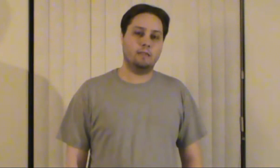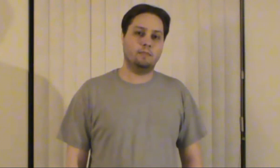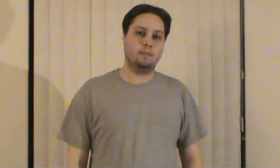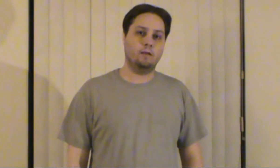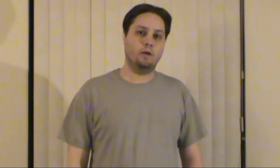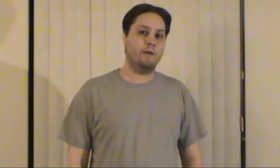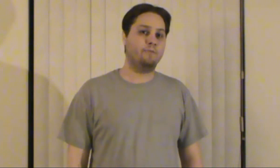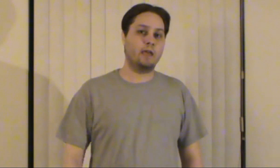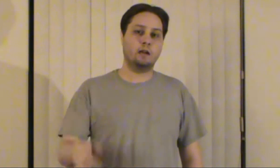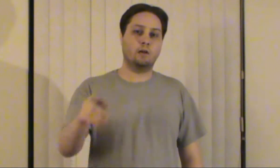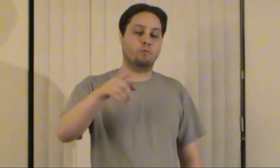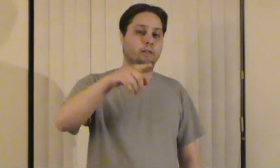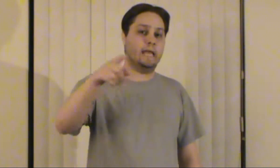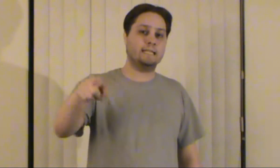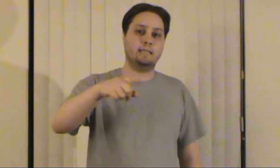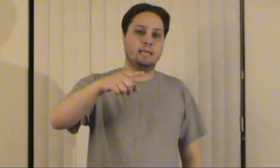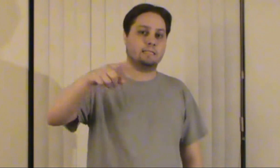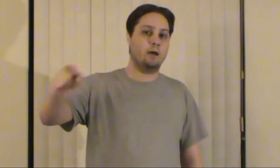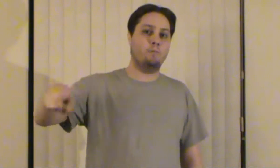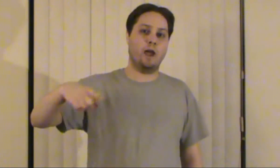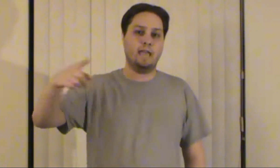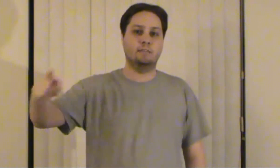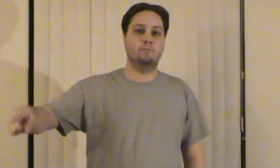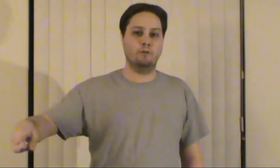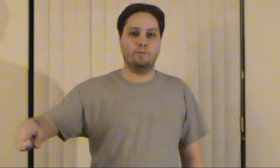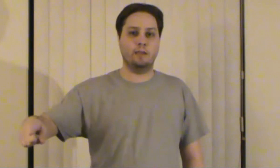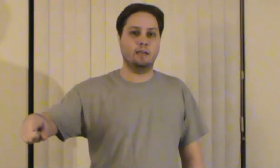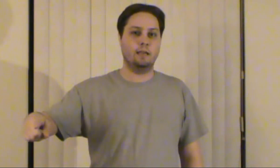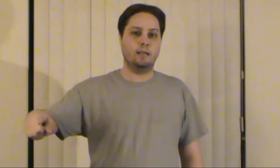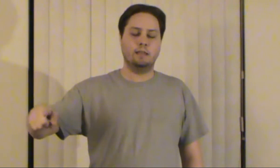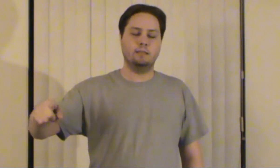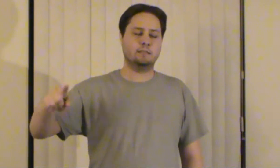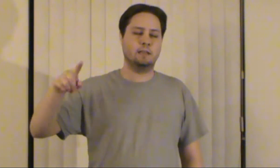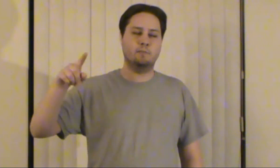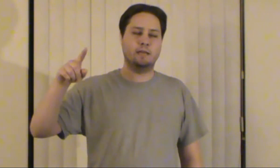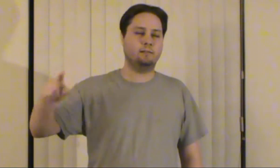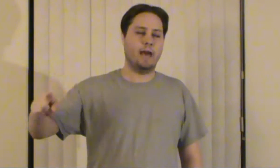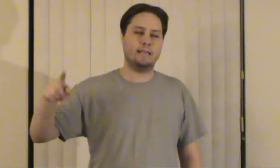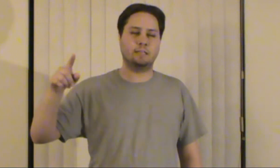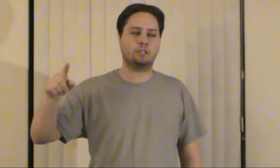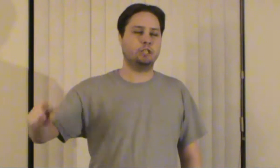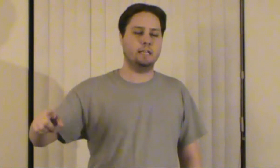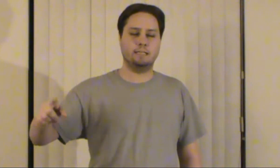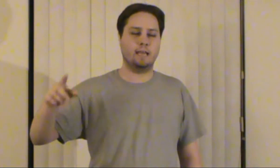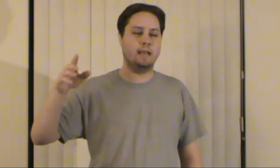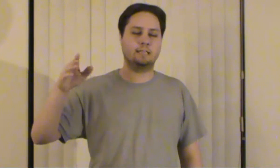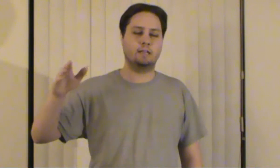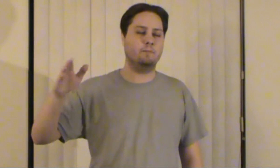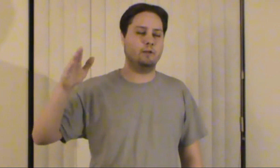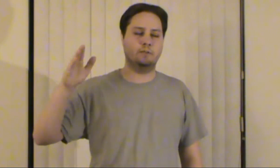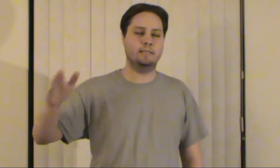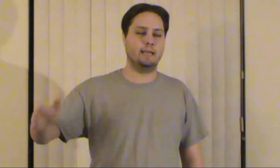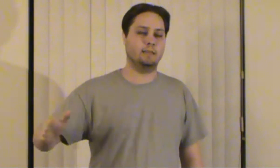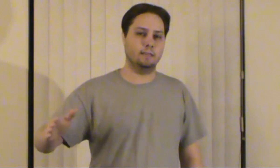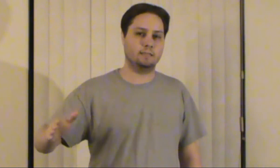okay if they're going to relate to this some way in the movie this is going to be classic cheese and it's going to be ridiculous